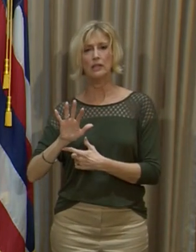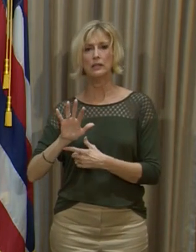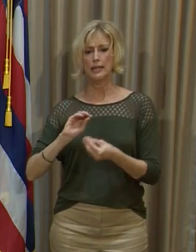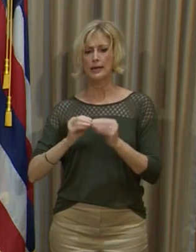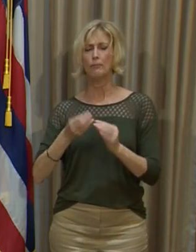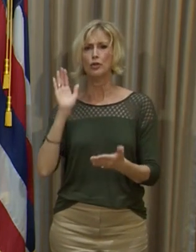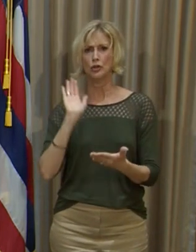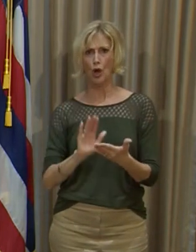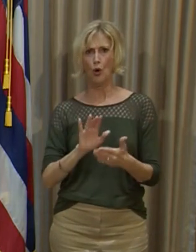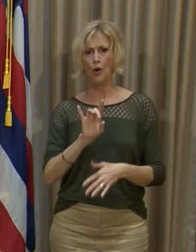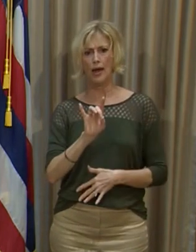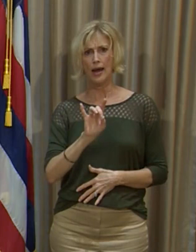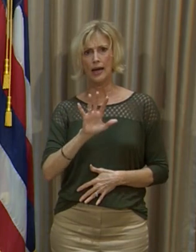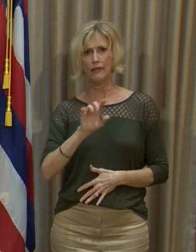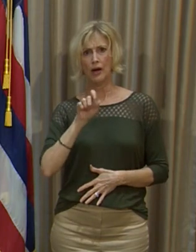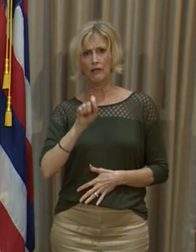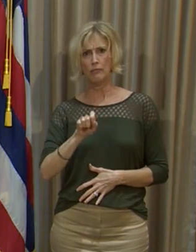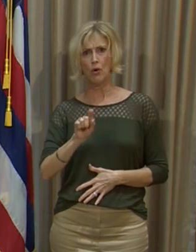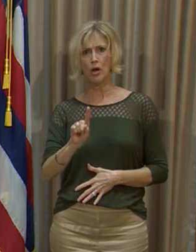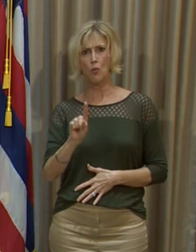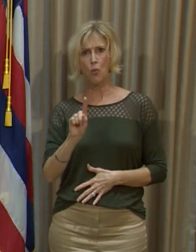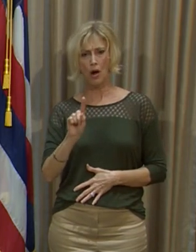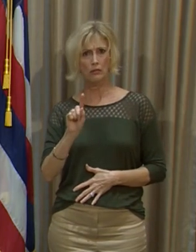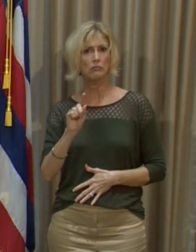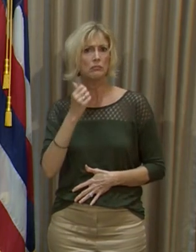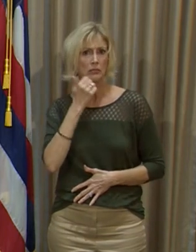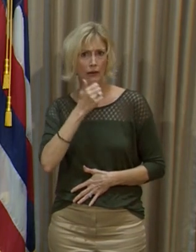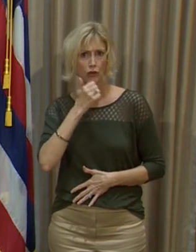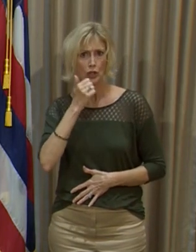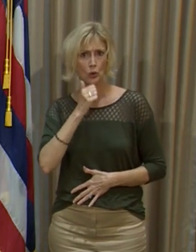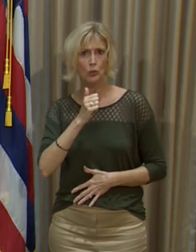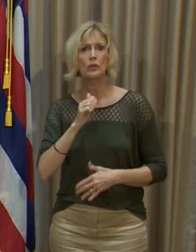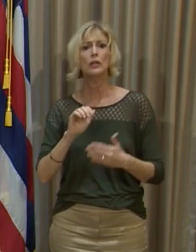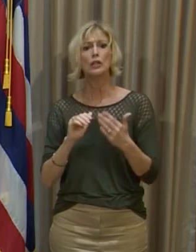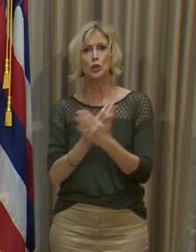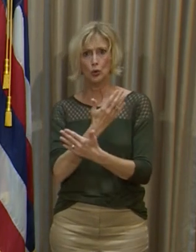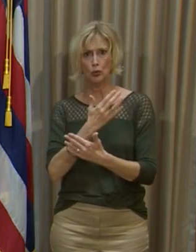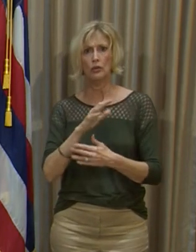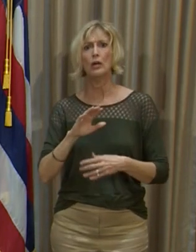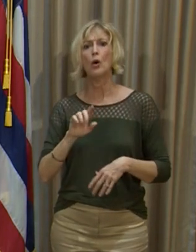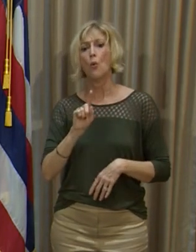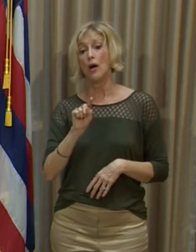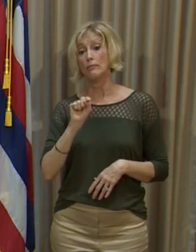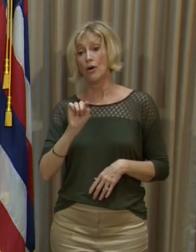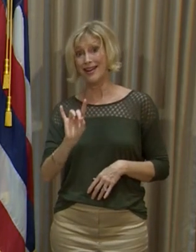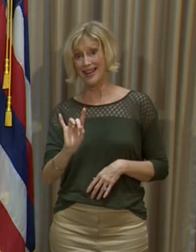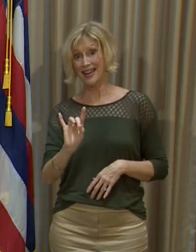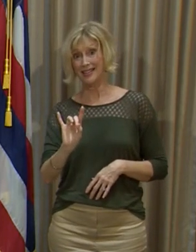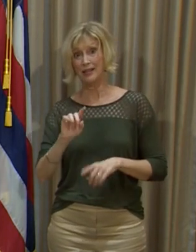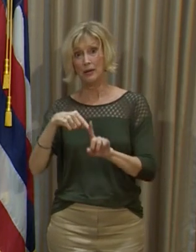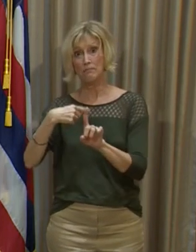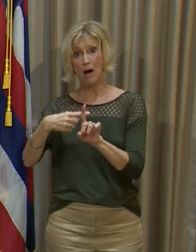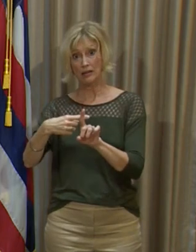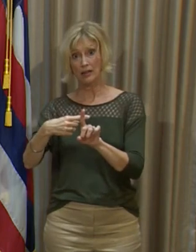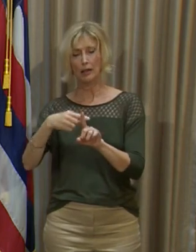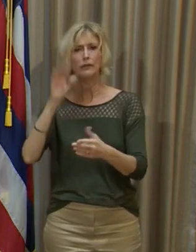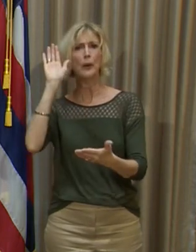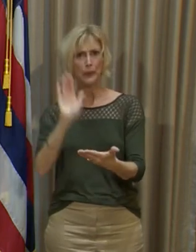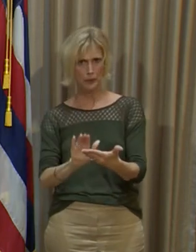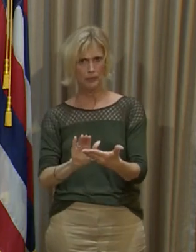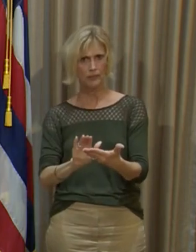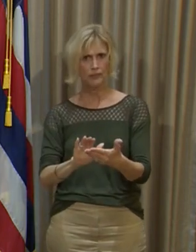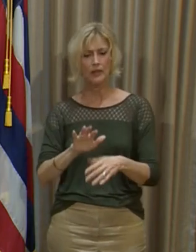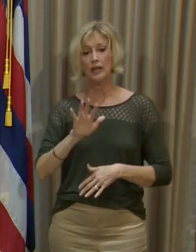numbers. 85.1 new cases daily on average the last seven days, a 1.83% positivity rate, way lower,